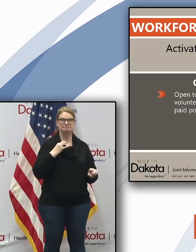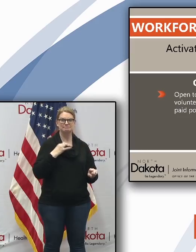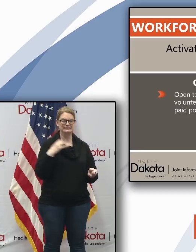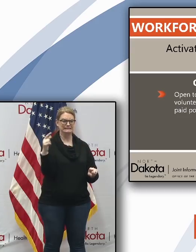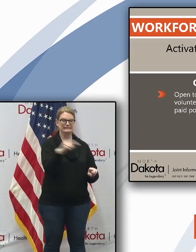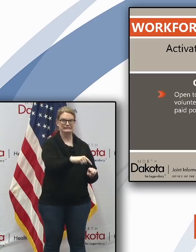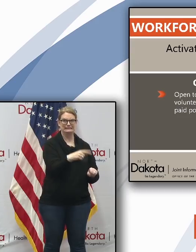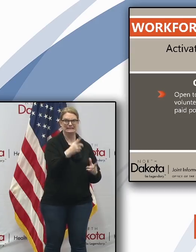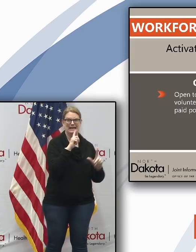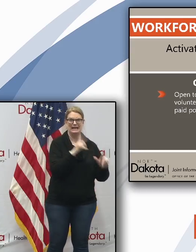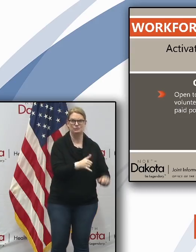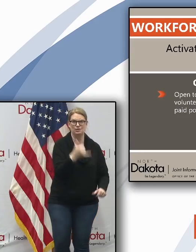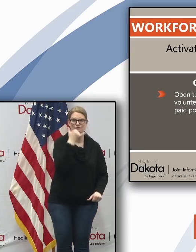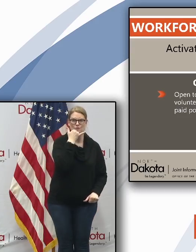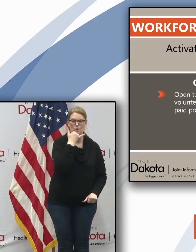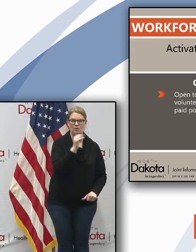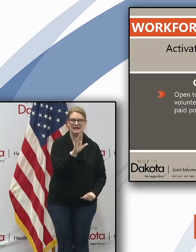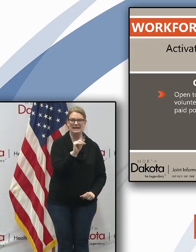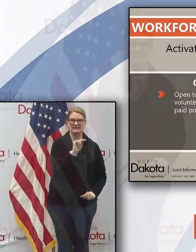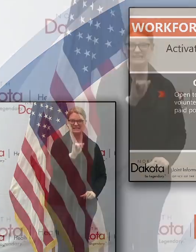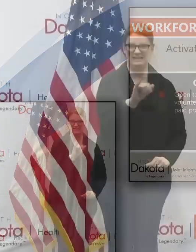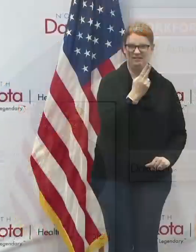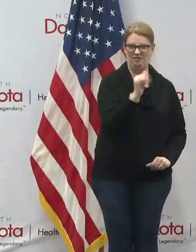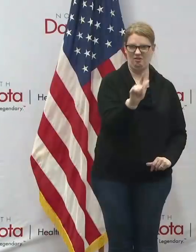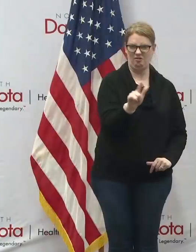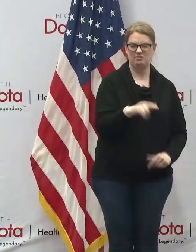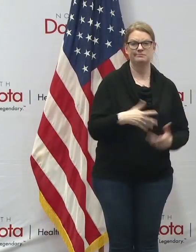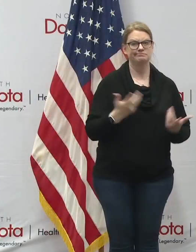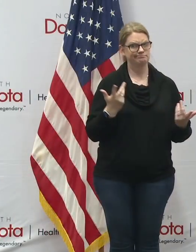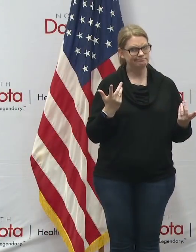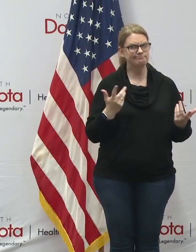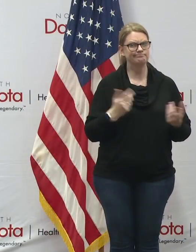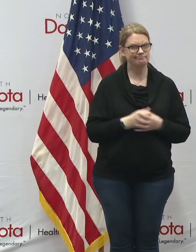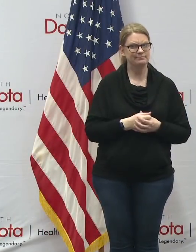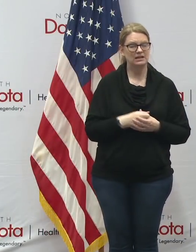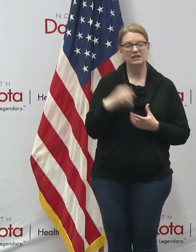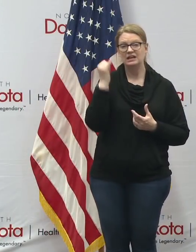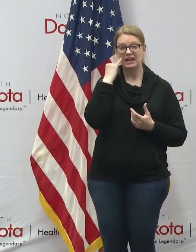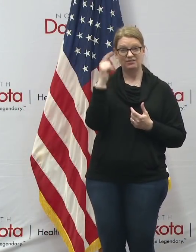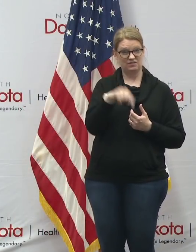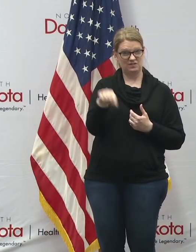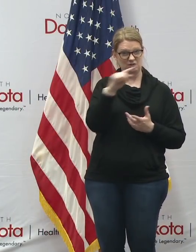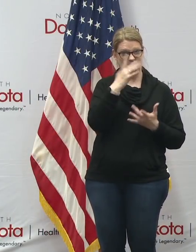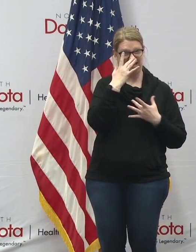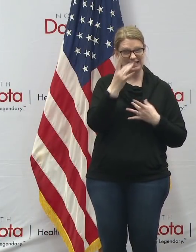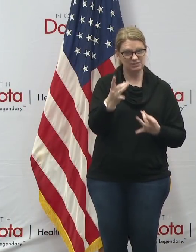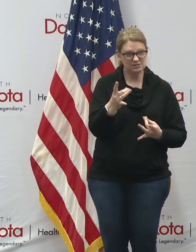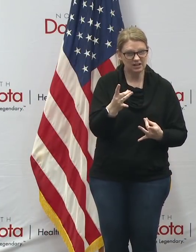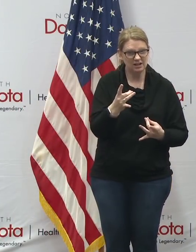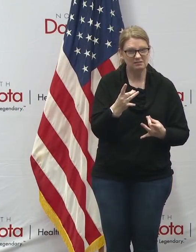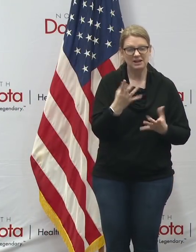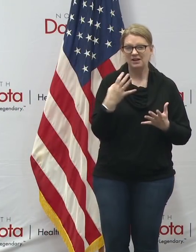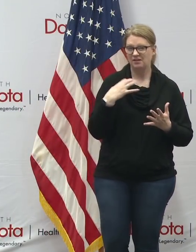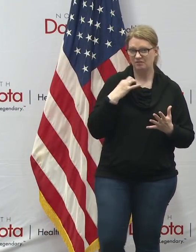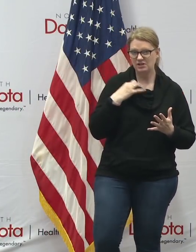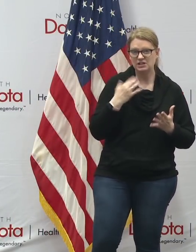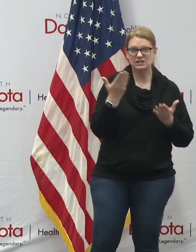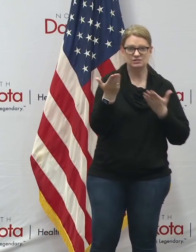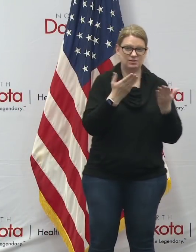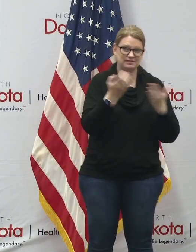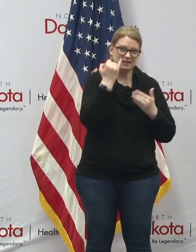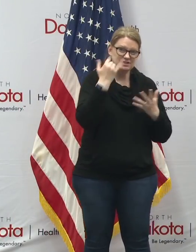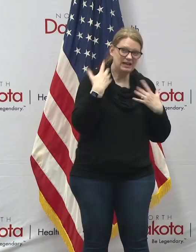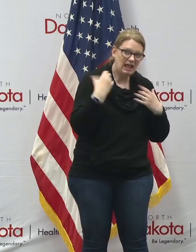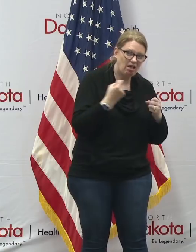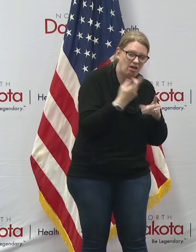staff the phone at city hall so if you are uh interested in volunteering your services whether it's in health